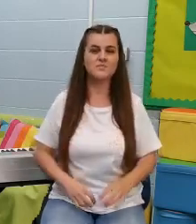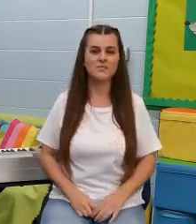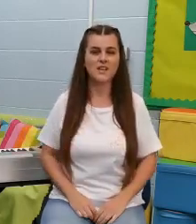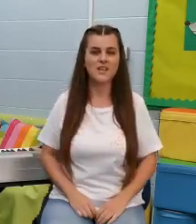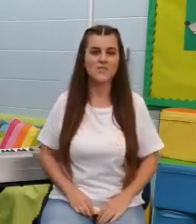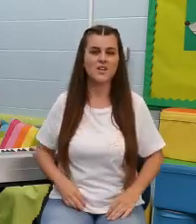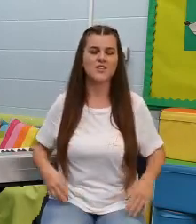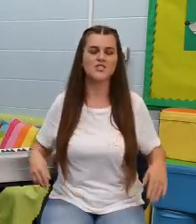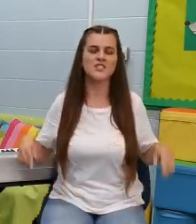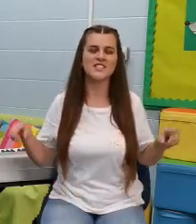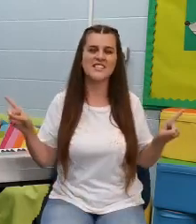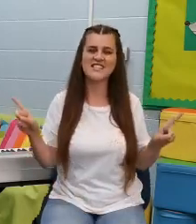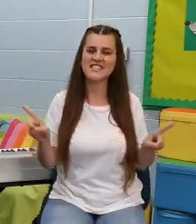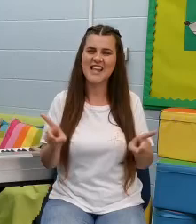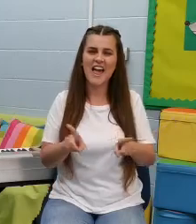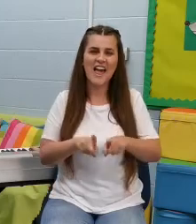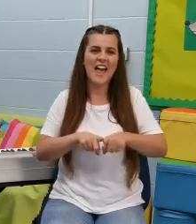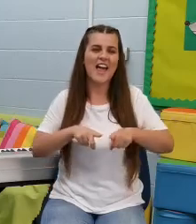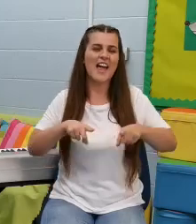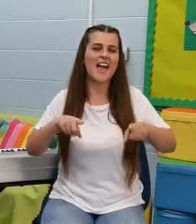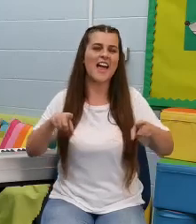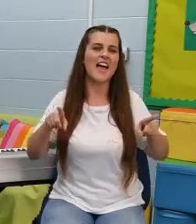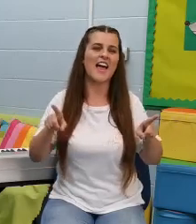Ever just the same